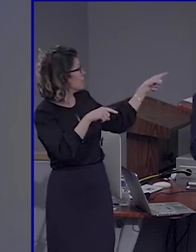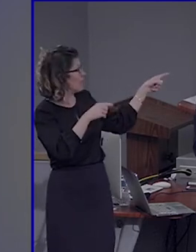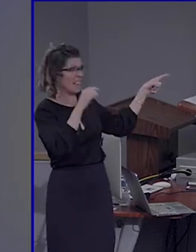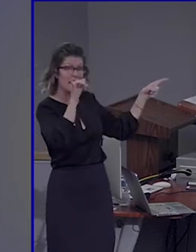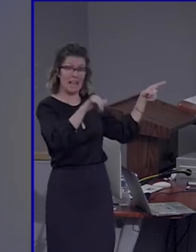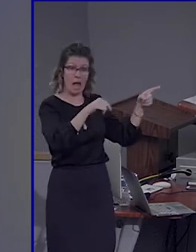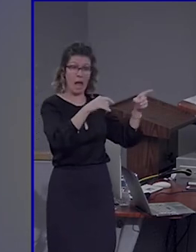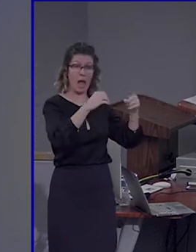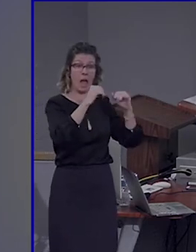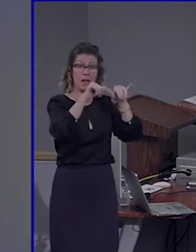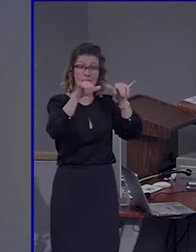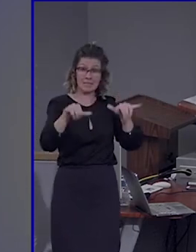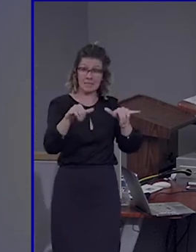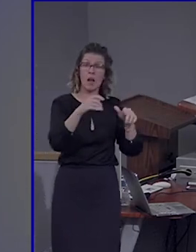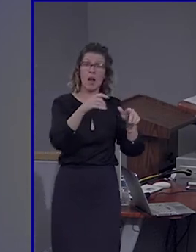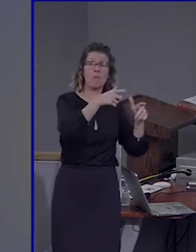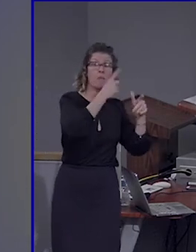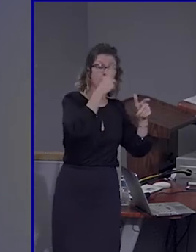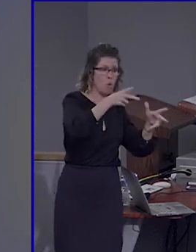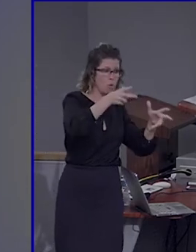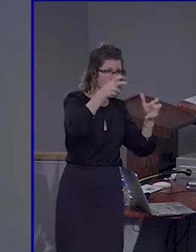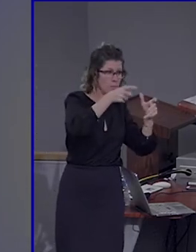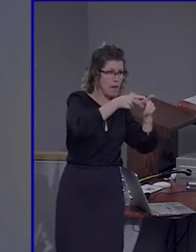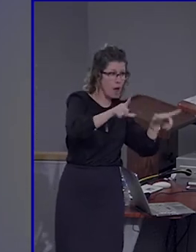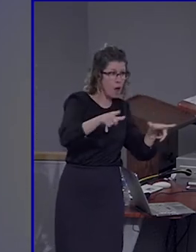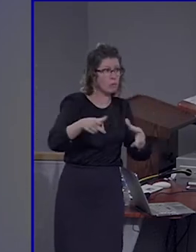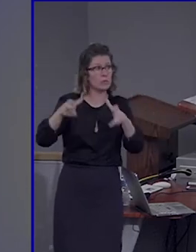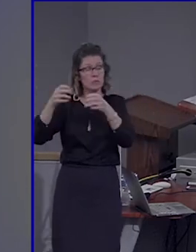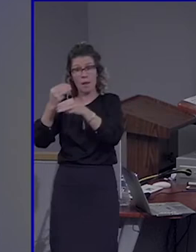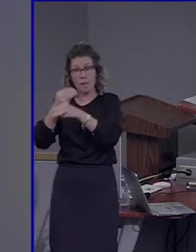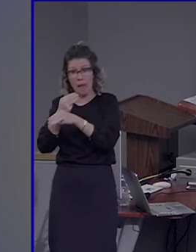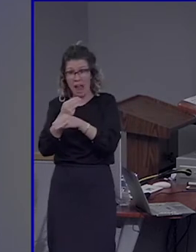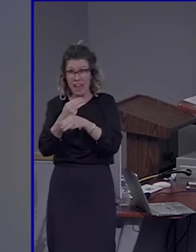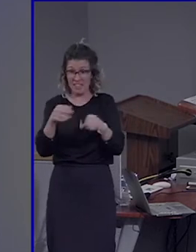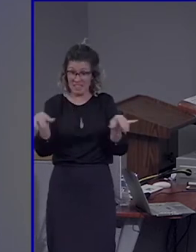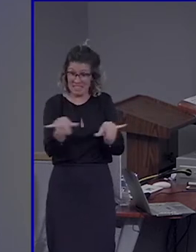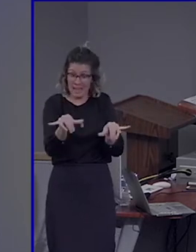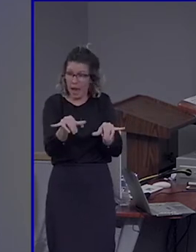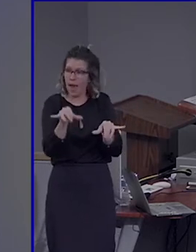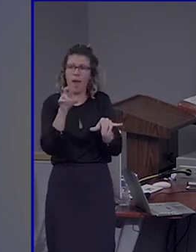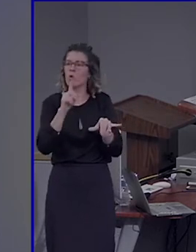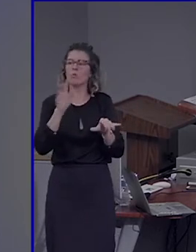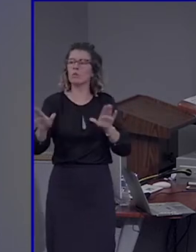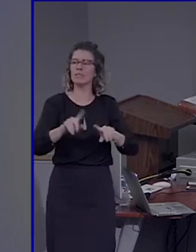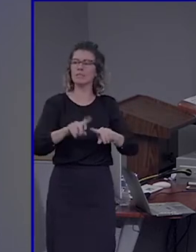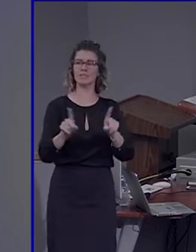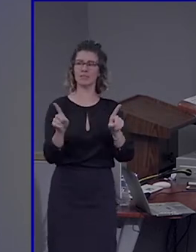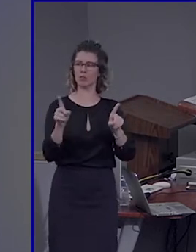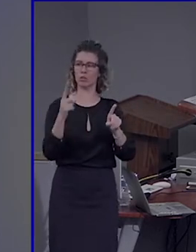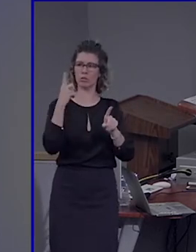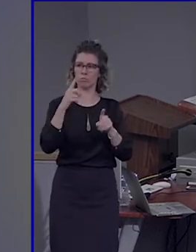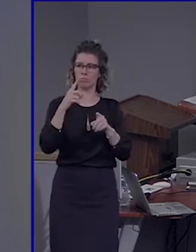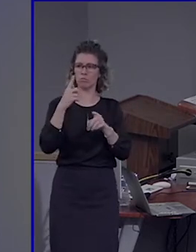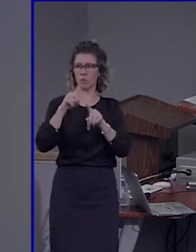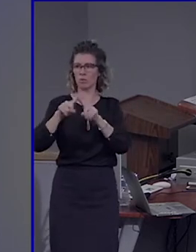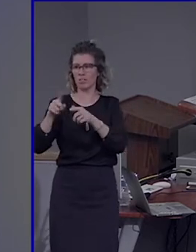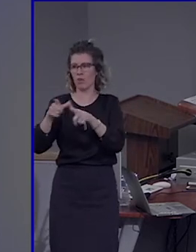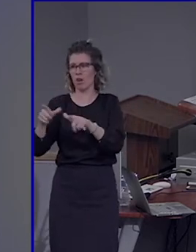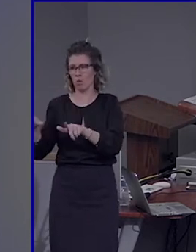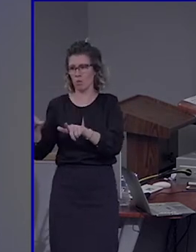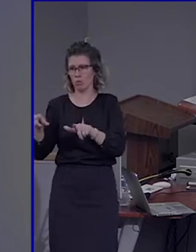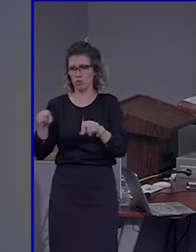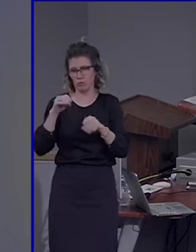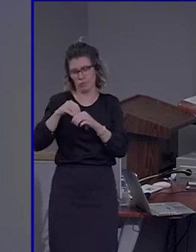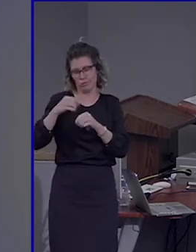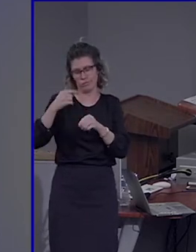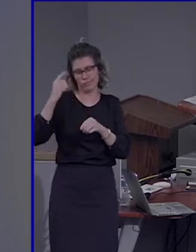or are there different networks for different human abilities, although they both involve a sort of language? So I'll